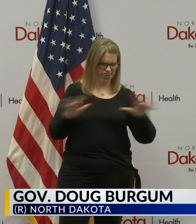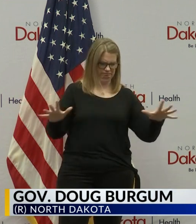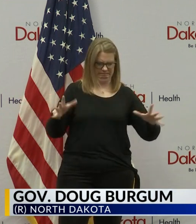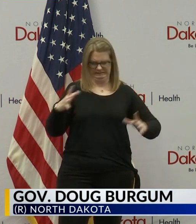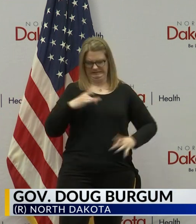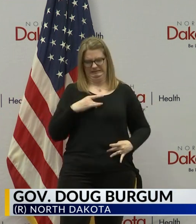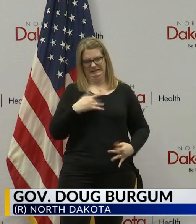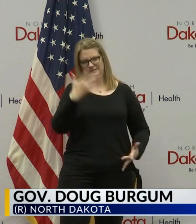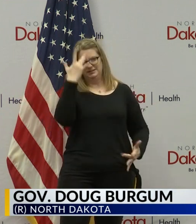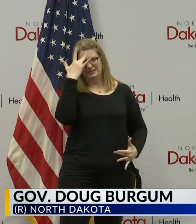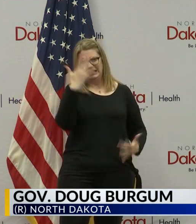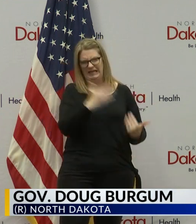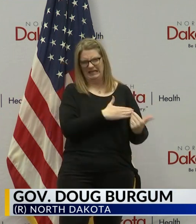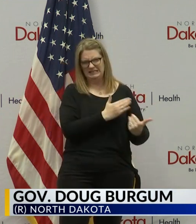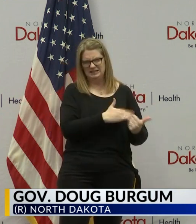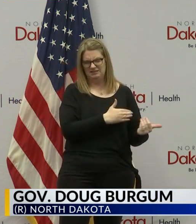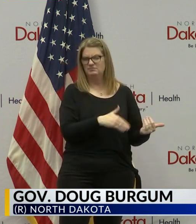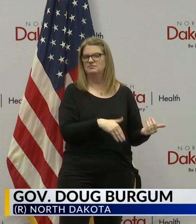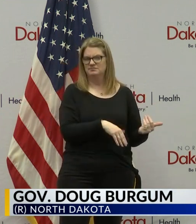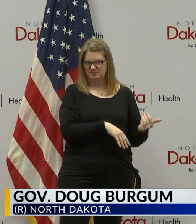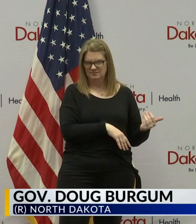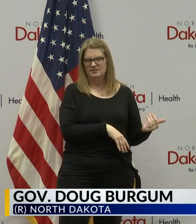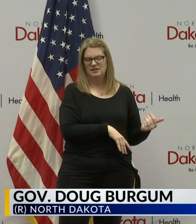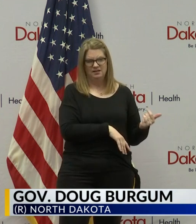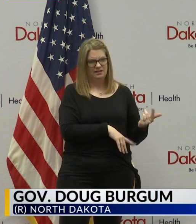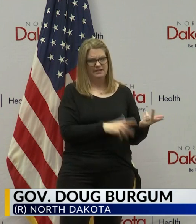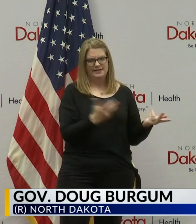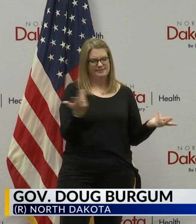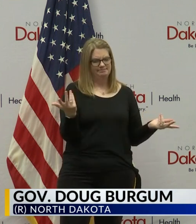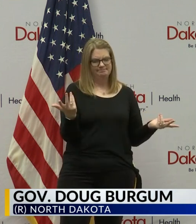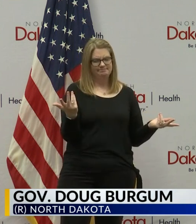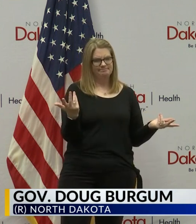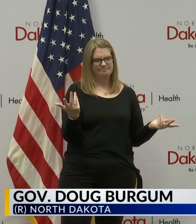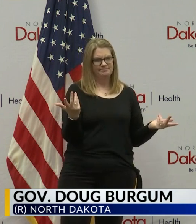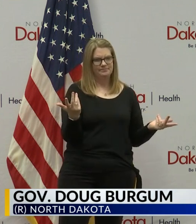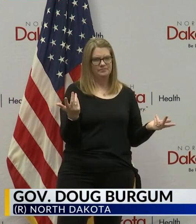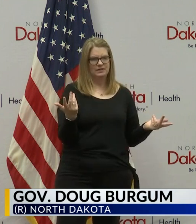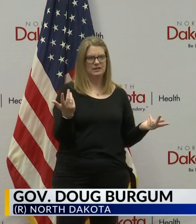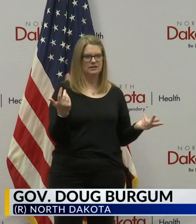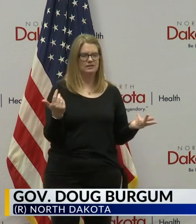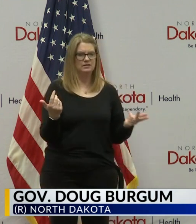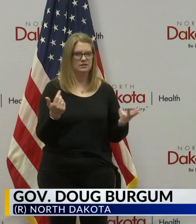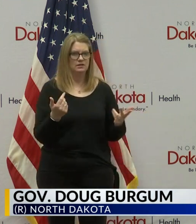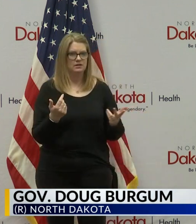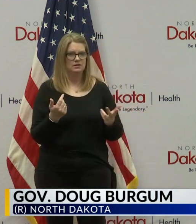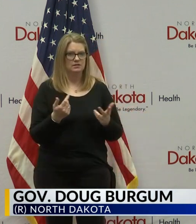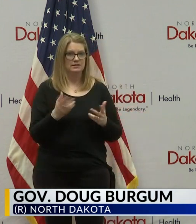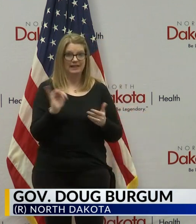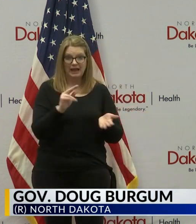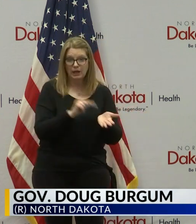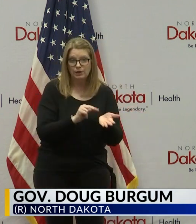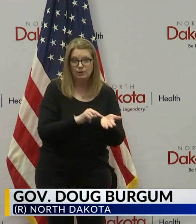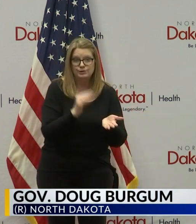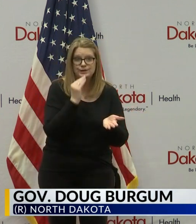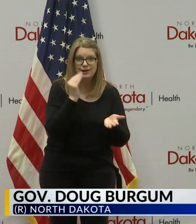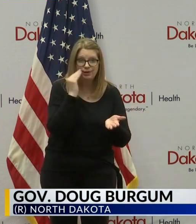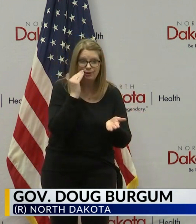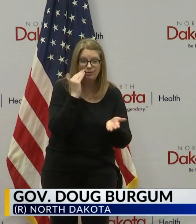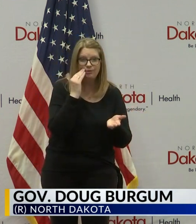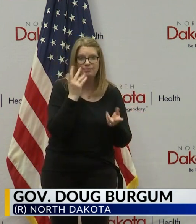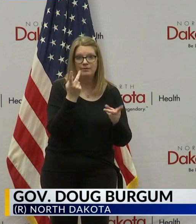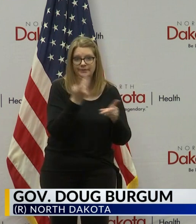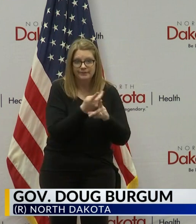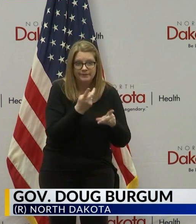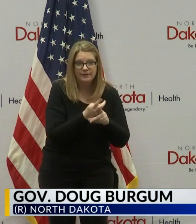we know that even in places where we've got great precaution, like a nursing home where we've restricted